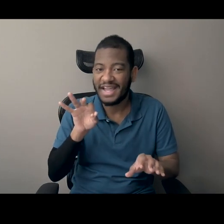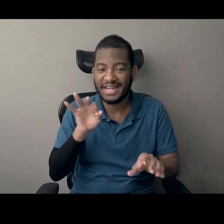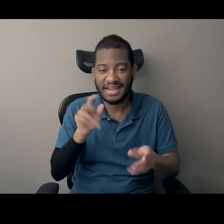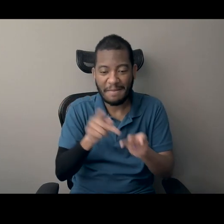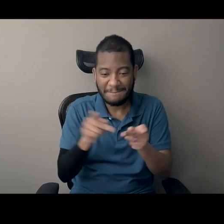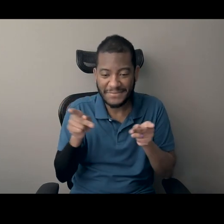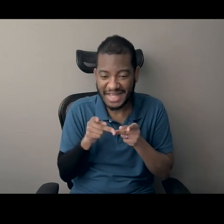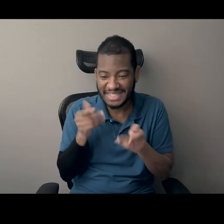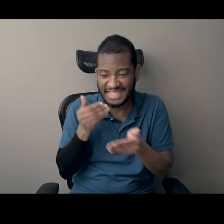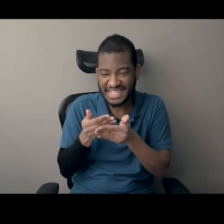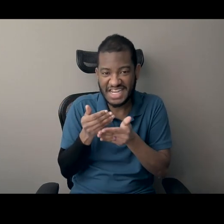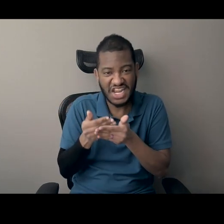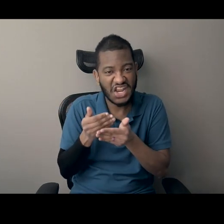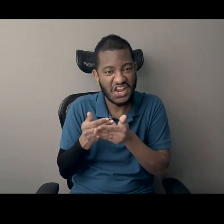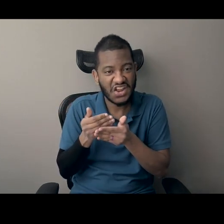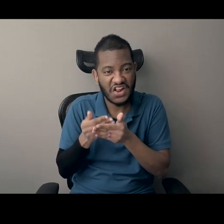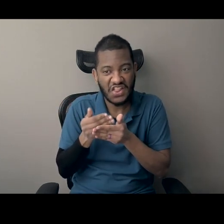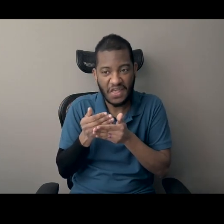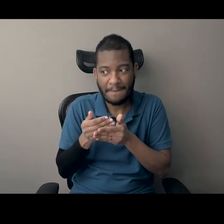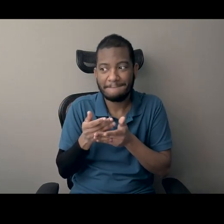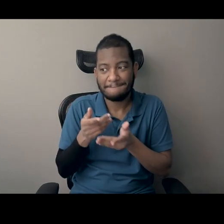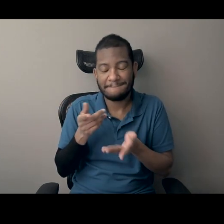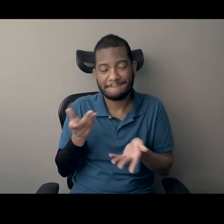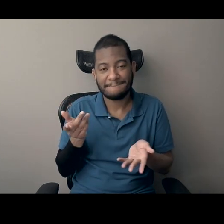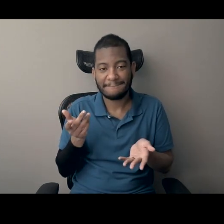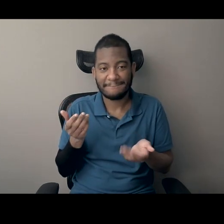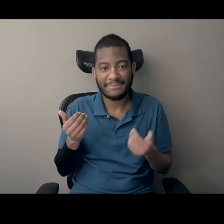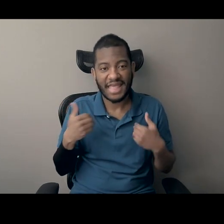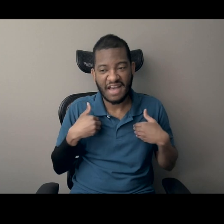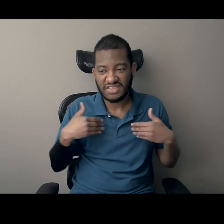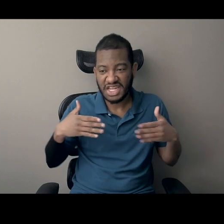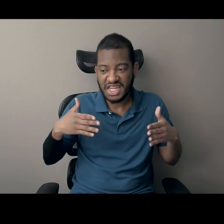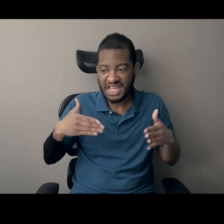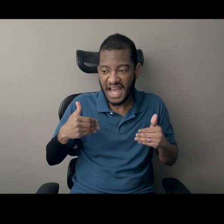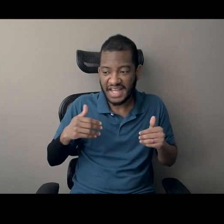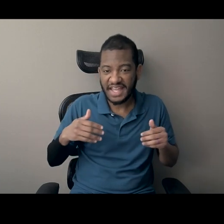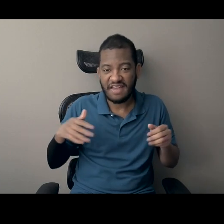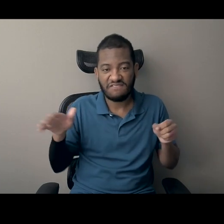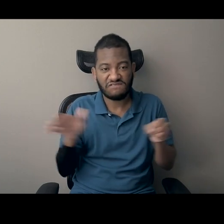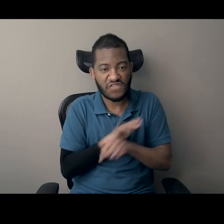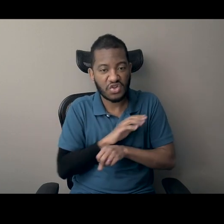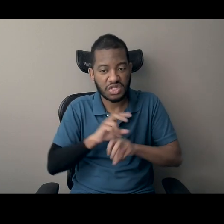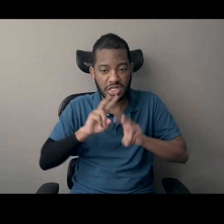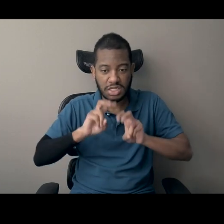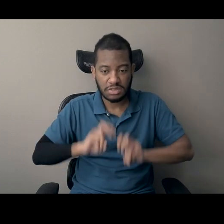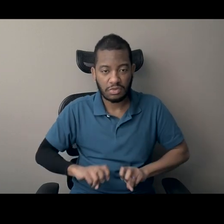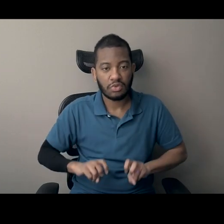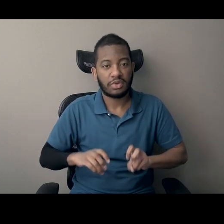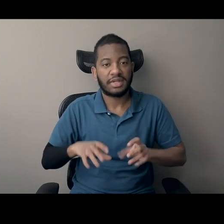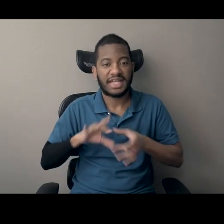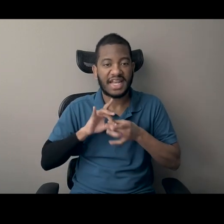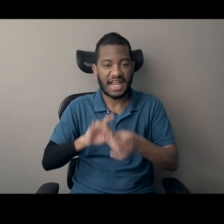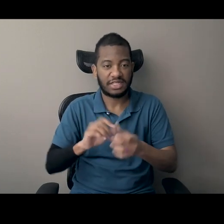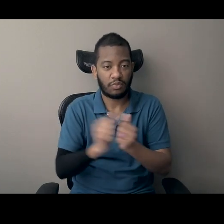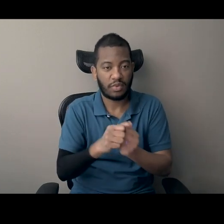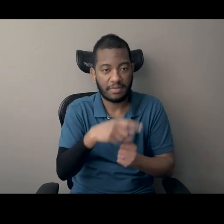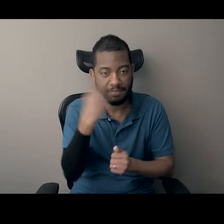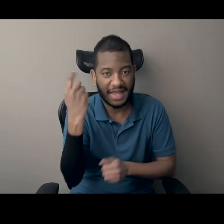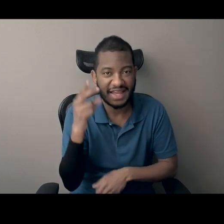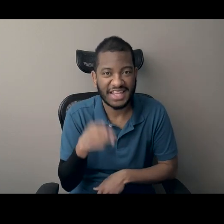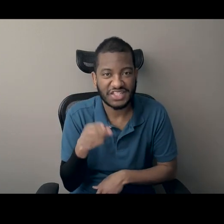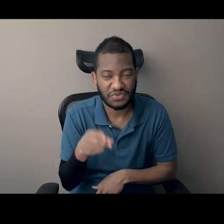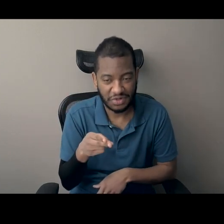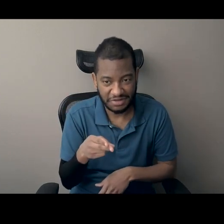country that has a, uh, kind of underexplored connection to black history and, and taking a picture